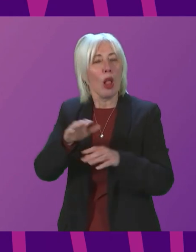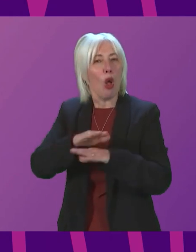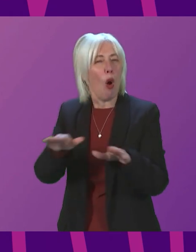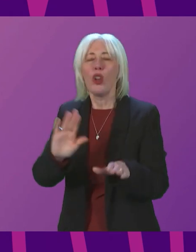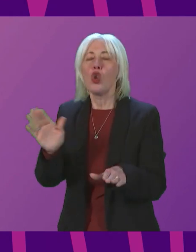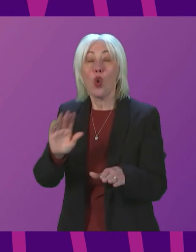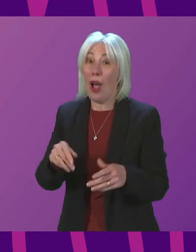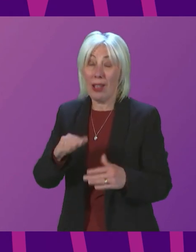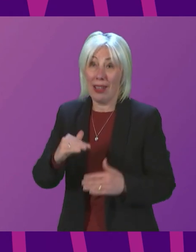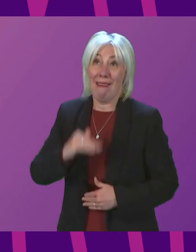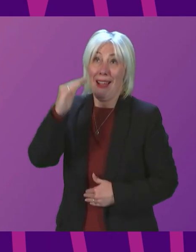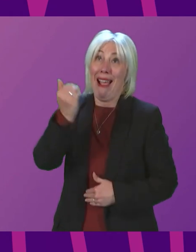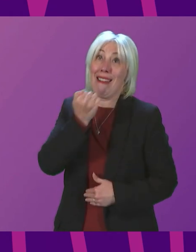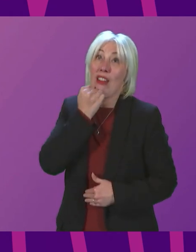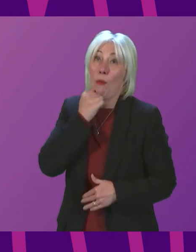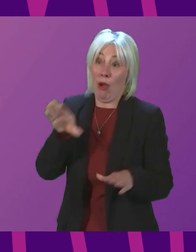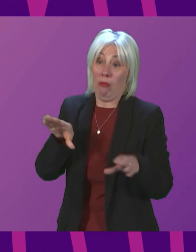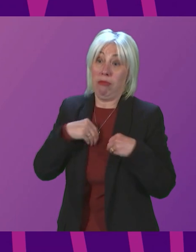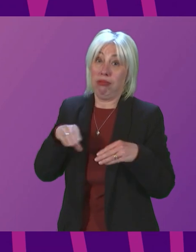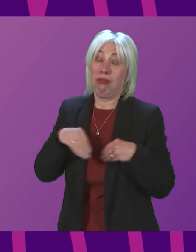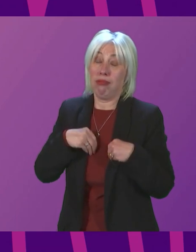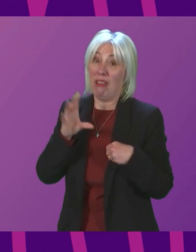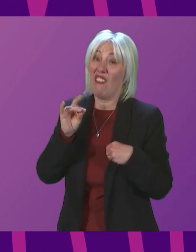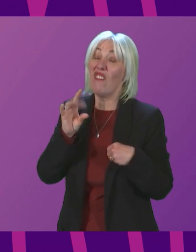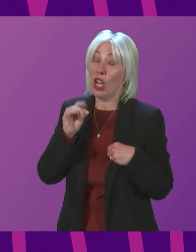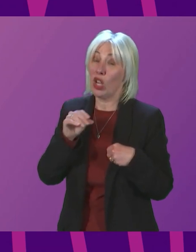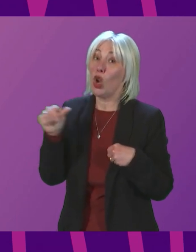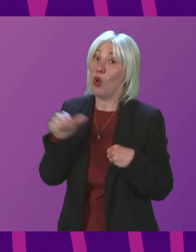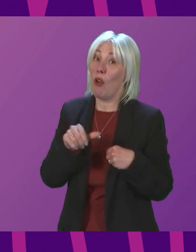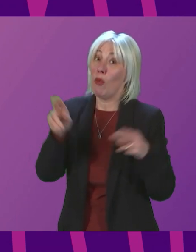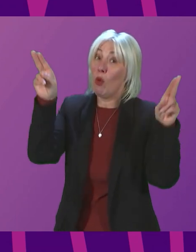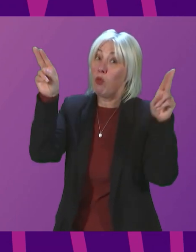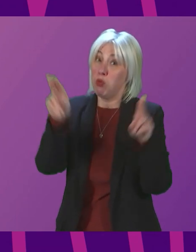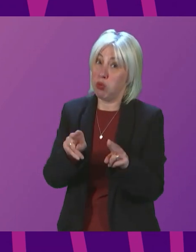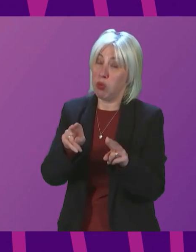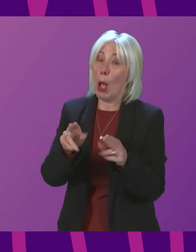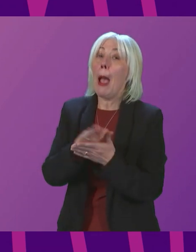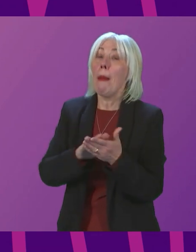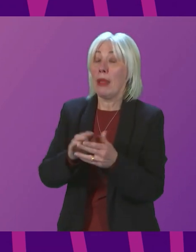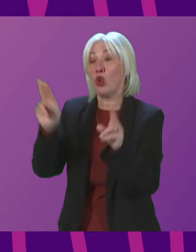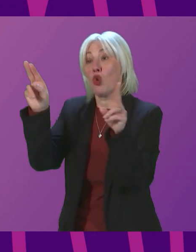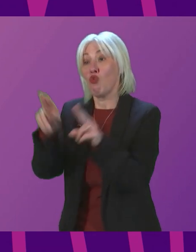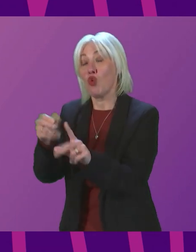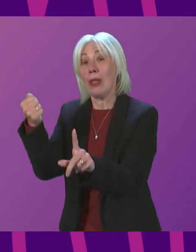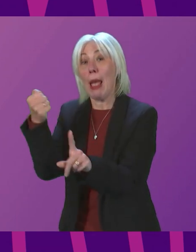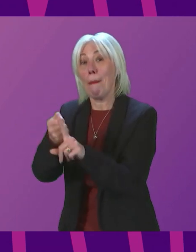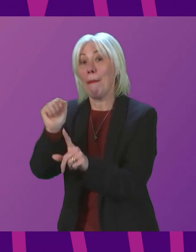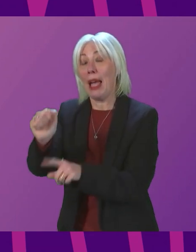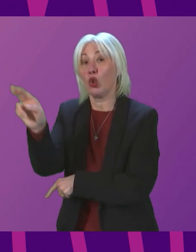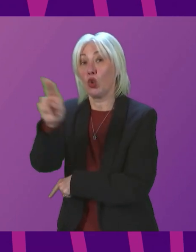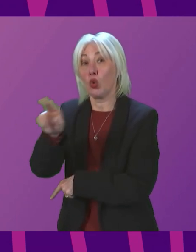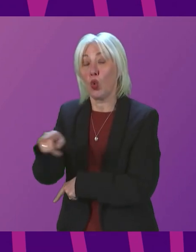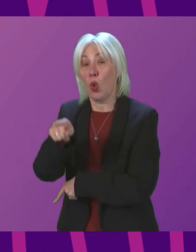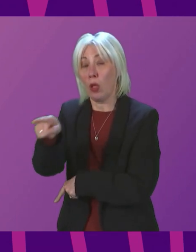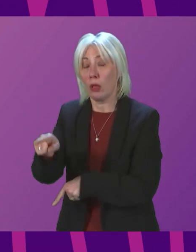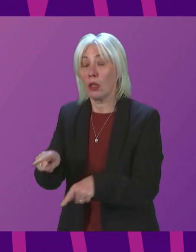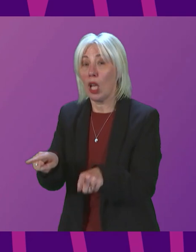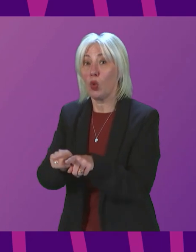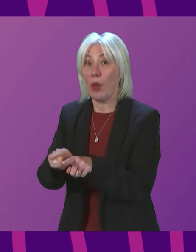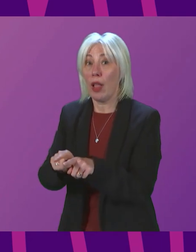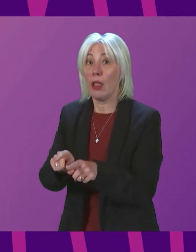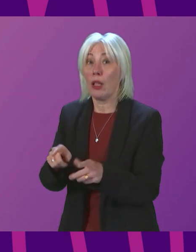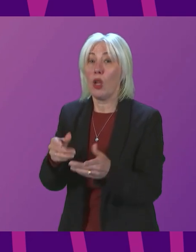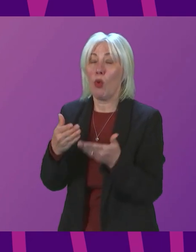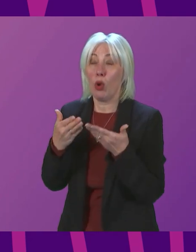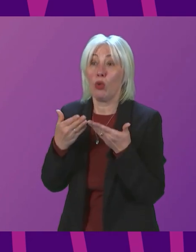high levels of infection, and it is important that we get infection levels down so that we reduce the impact of the virus on schools as we want to reduce it in